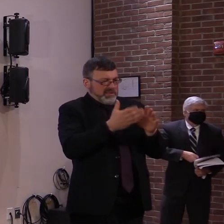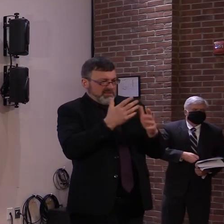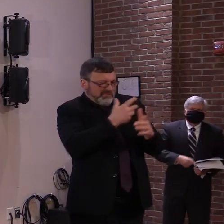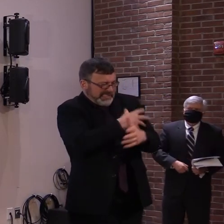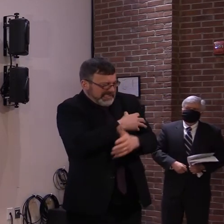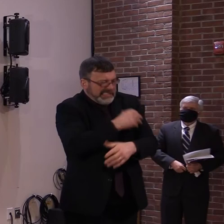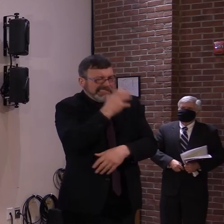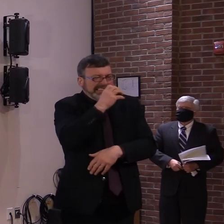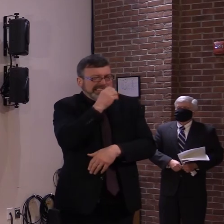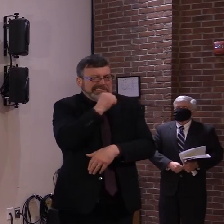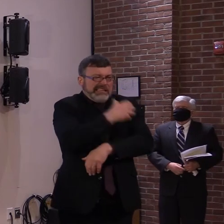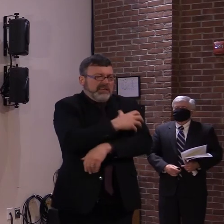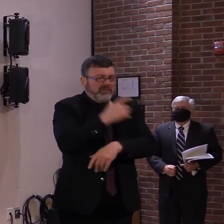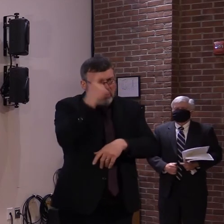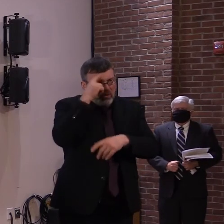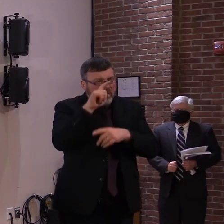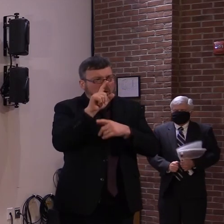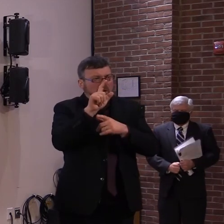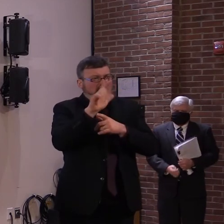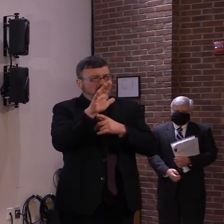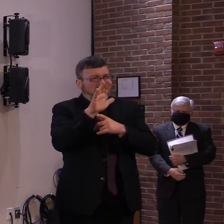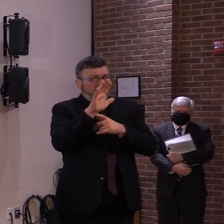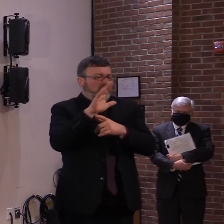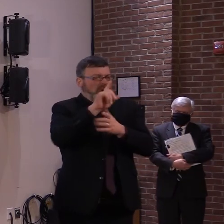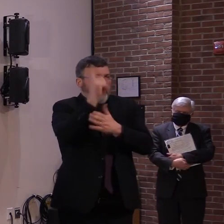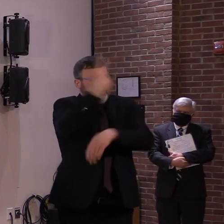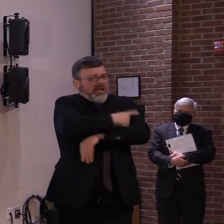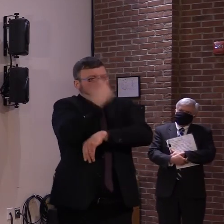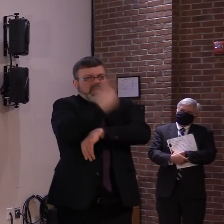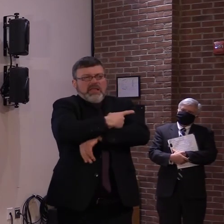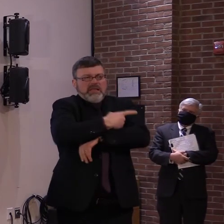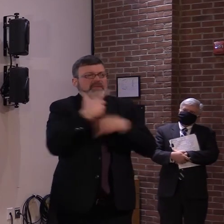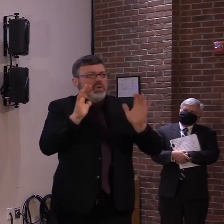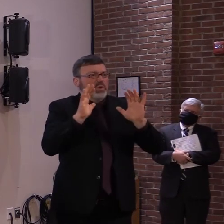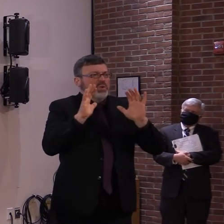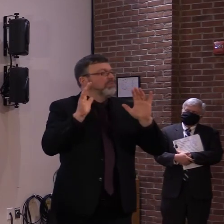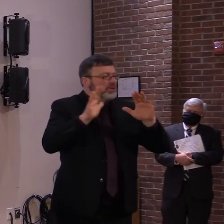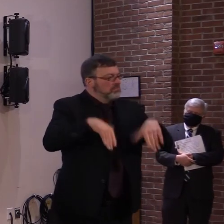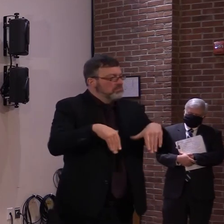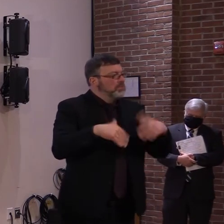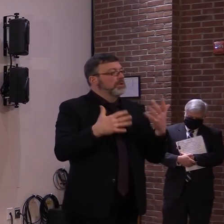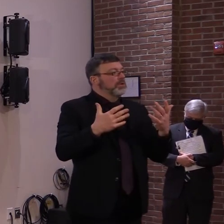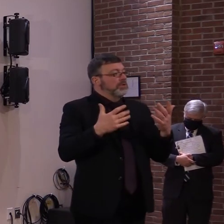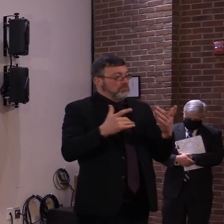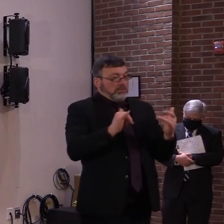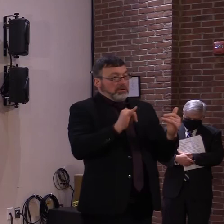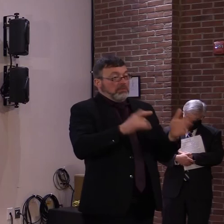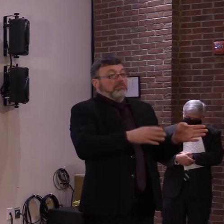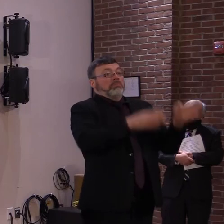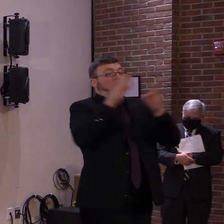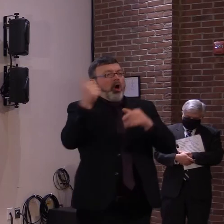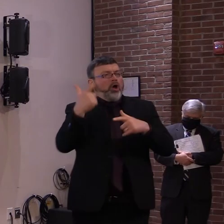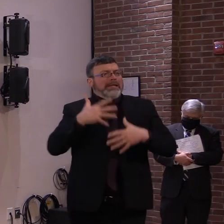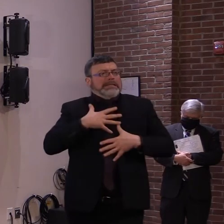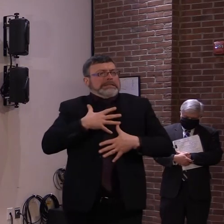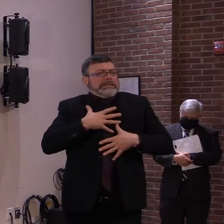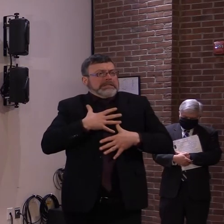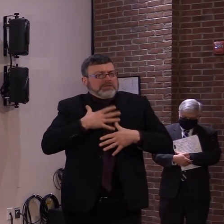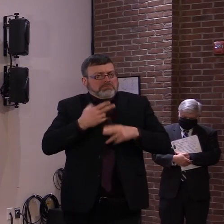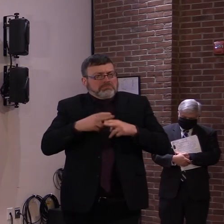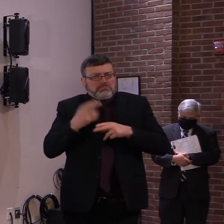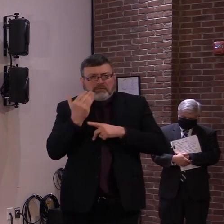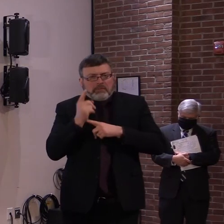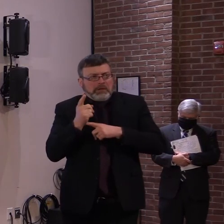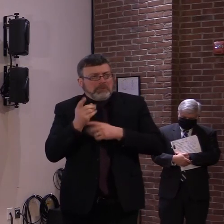spectrum, anaphylaxis, which is a rare side effect. And again, could be with either vaccine as we've seen